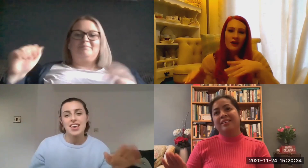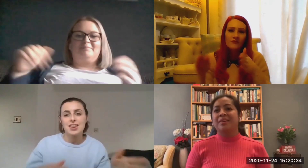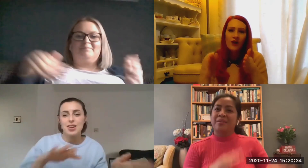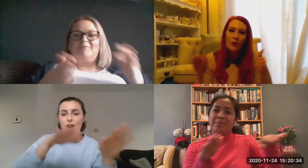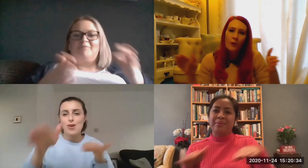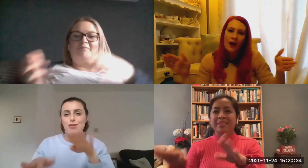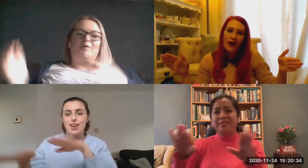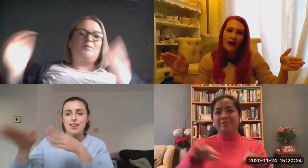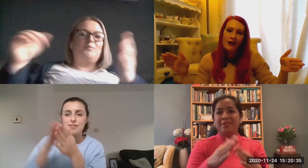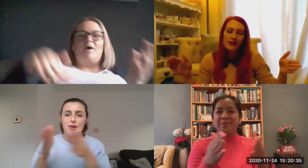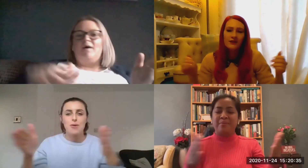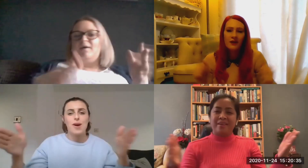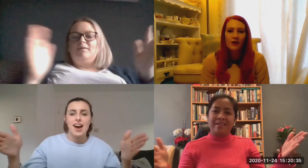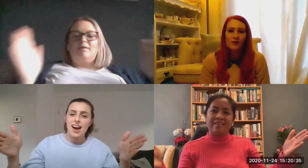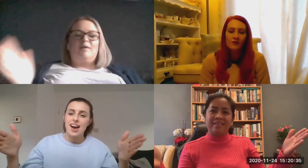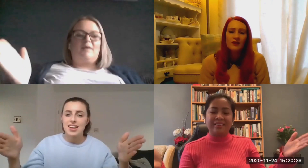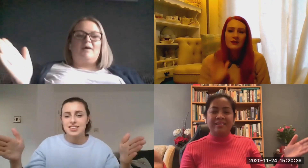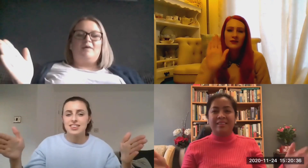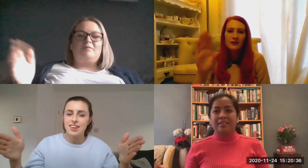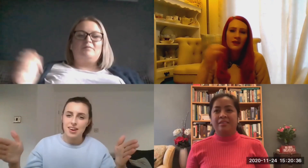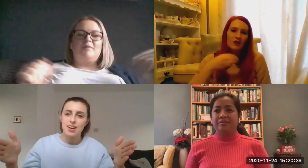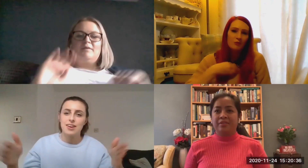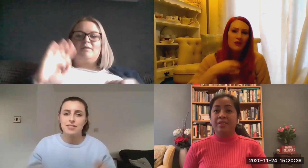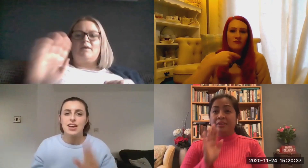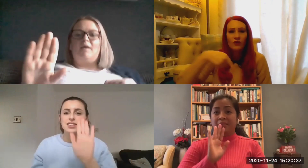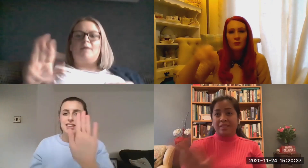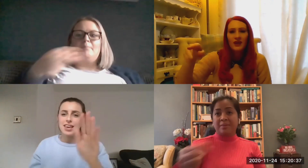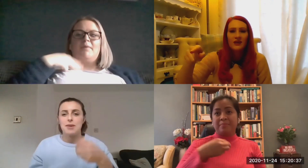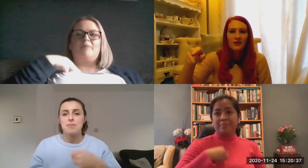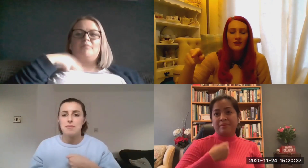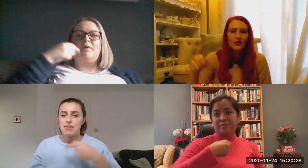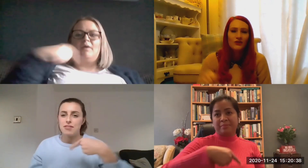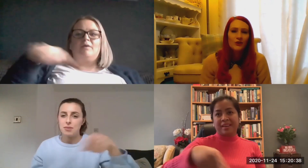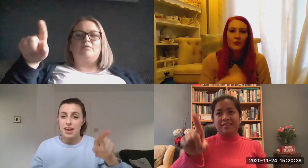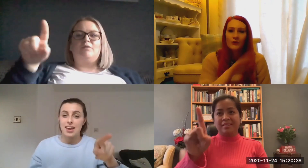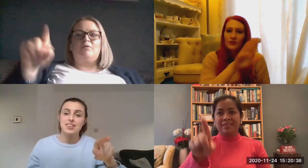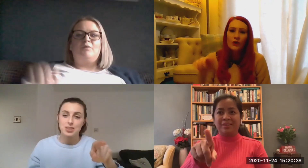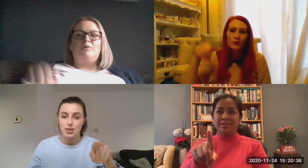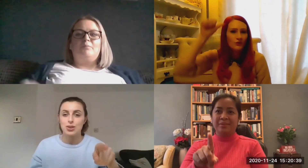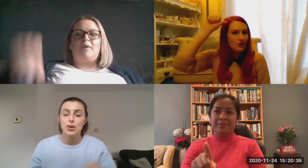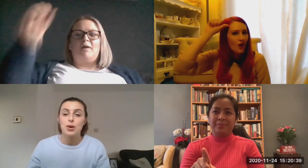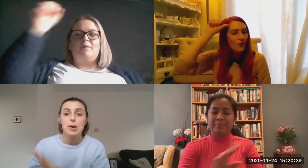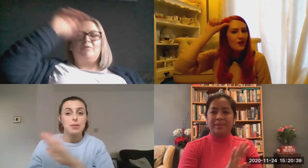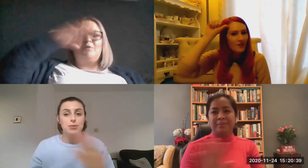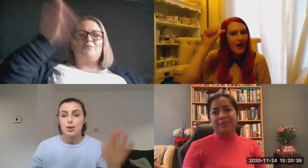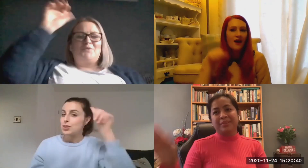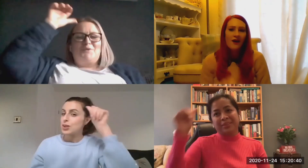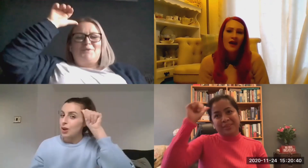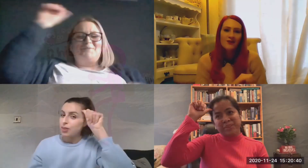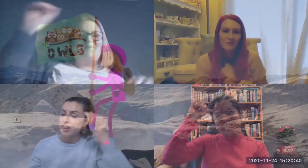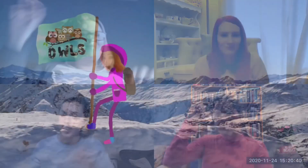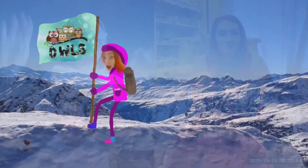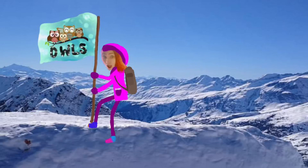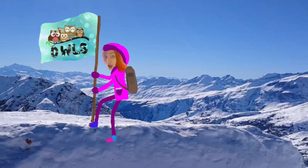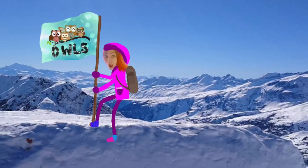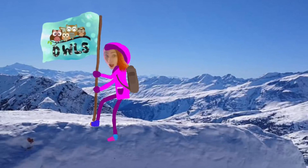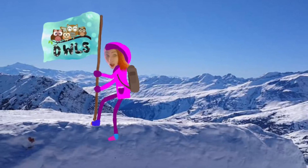wide enough to keep me from getting to you baby Don't you know that there ain't no mountain